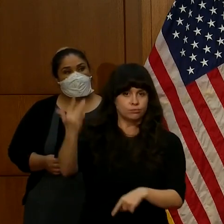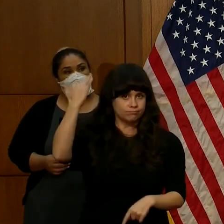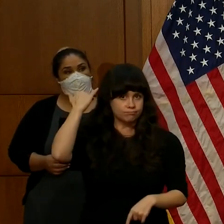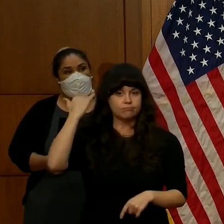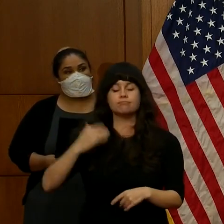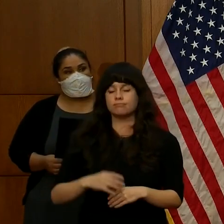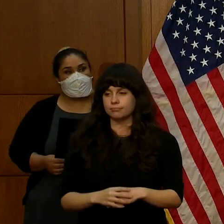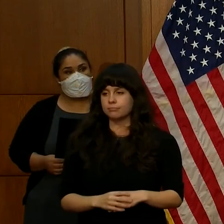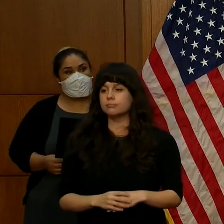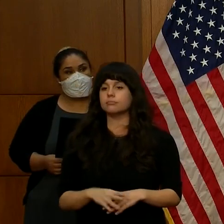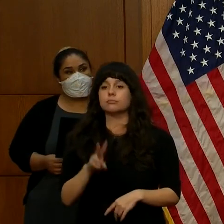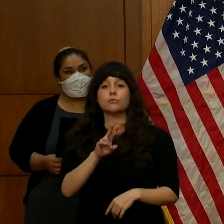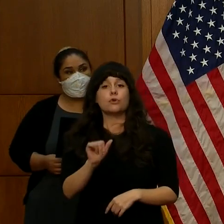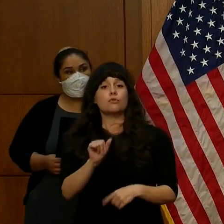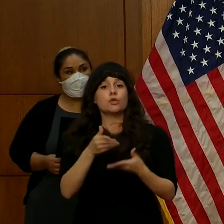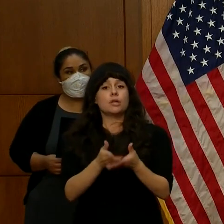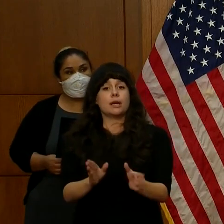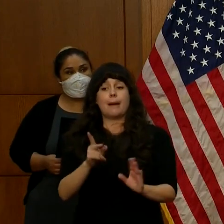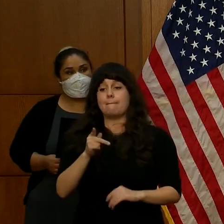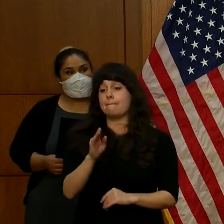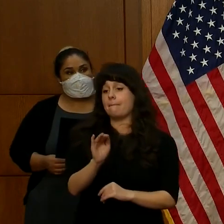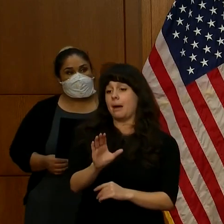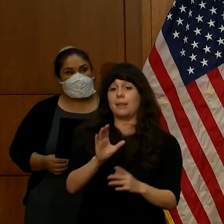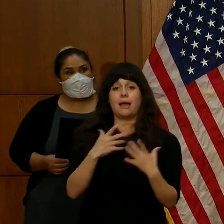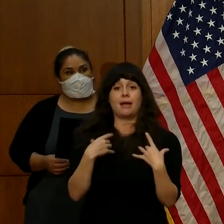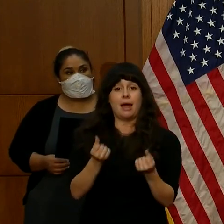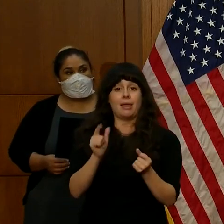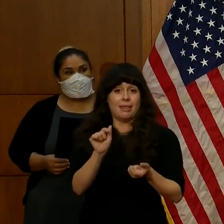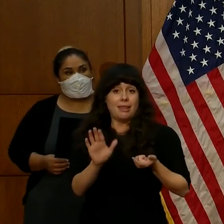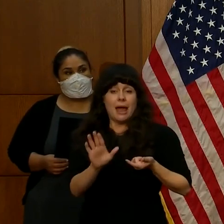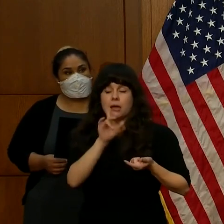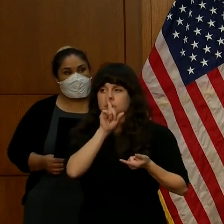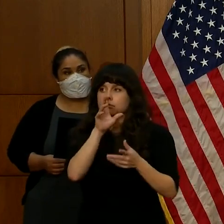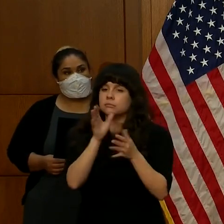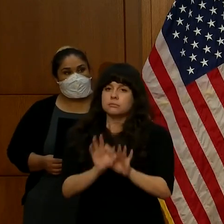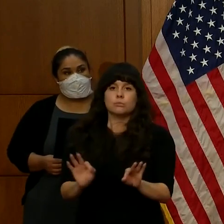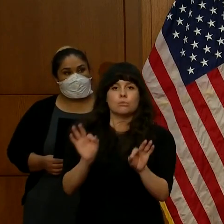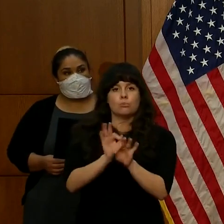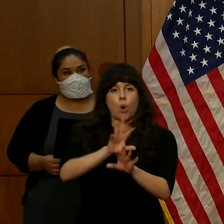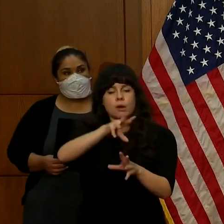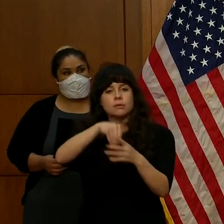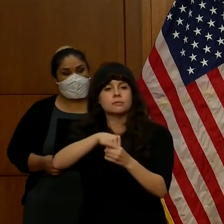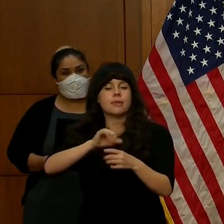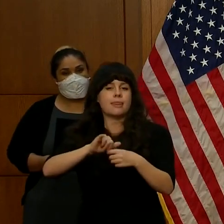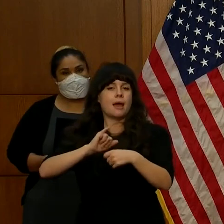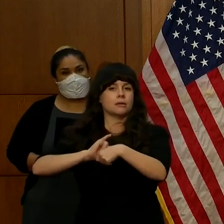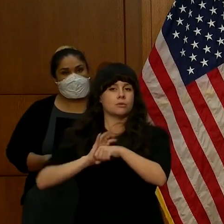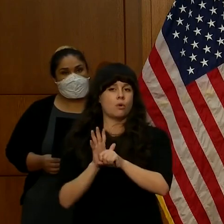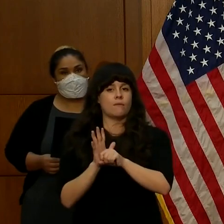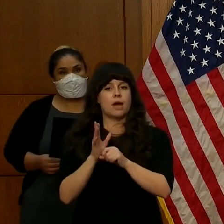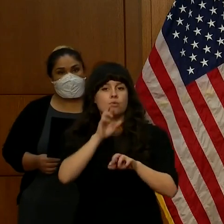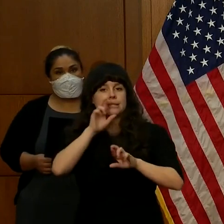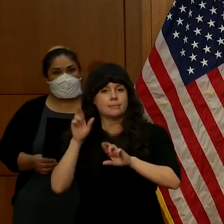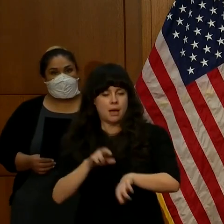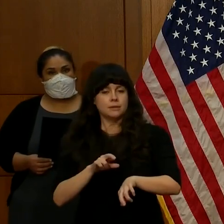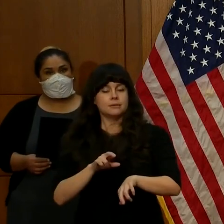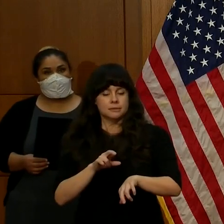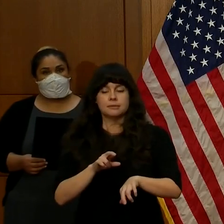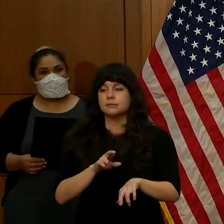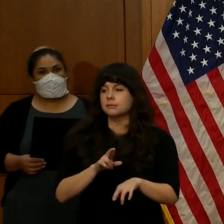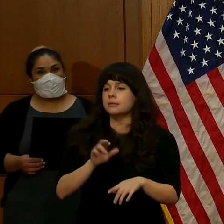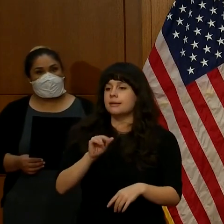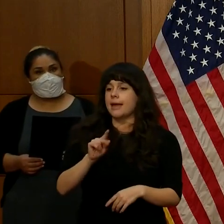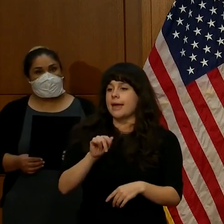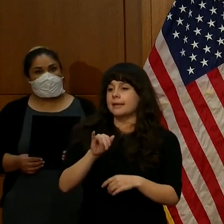Virginia's Public Health Laboratory plays an important role in our Commonwealth's COVID-19 response, and